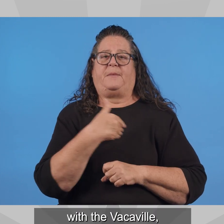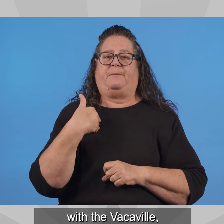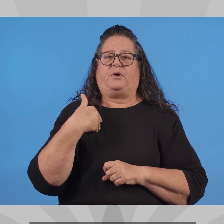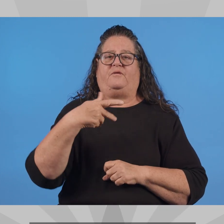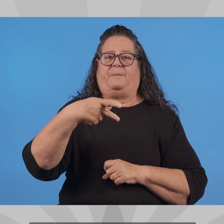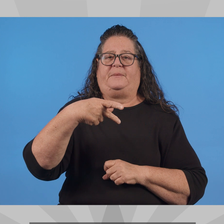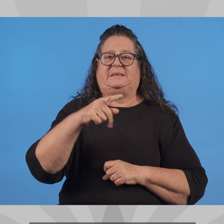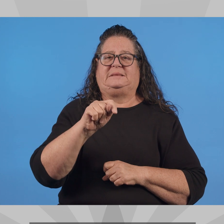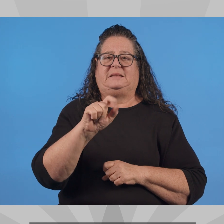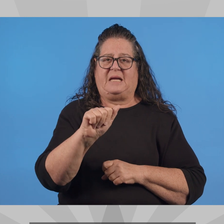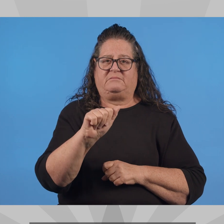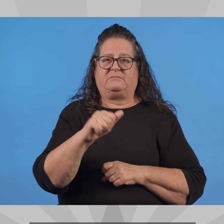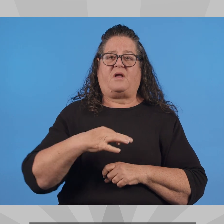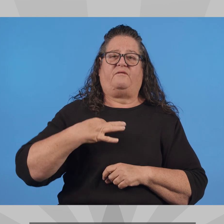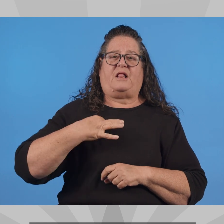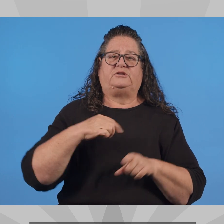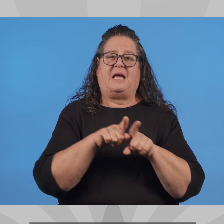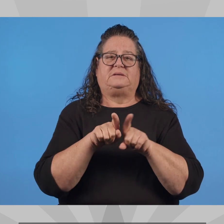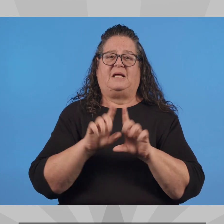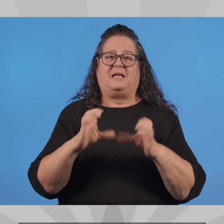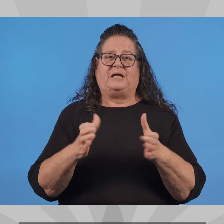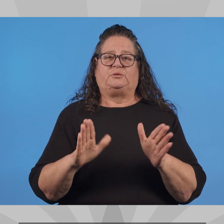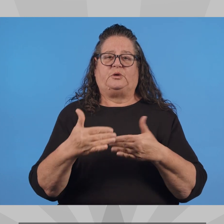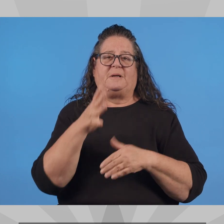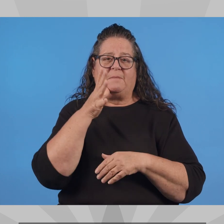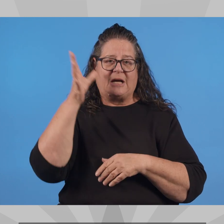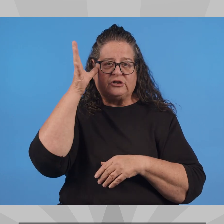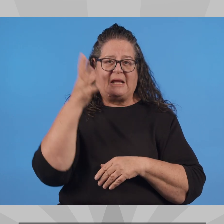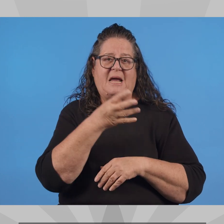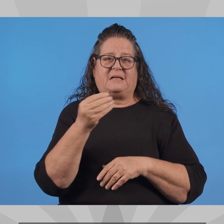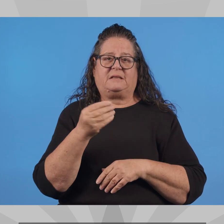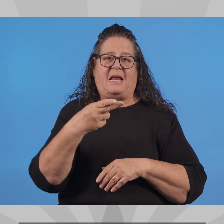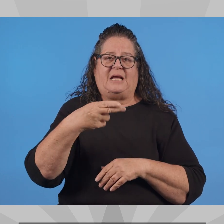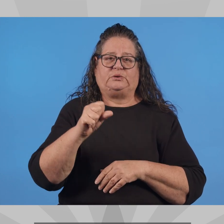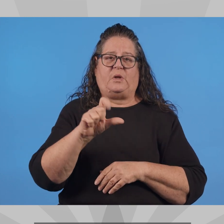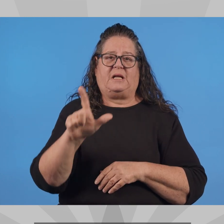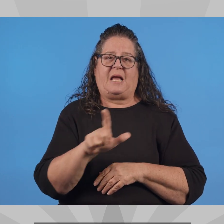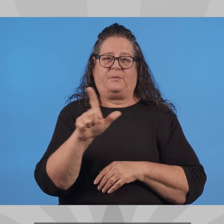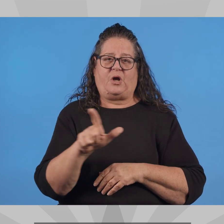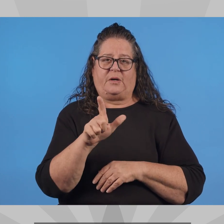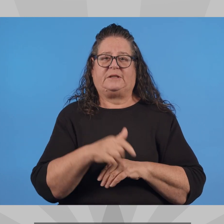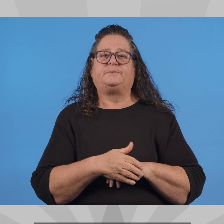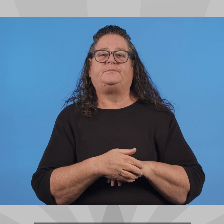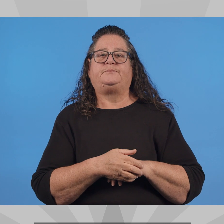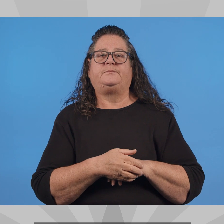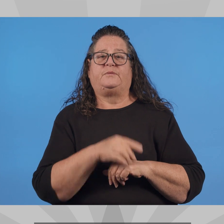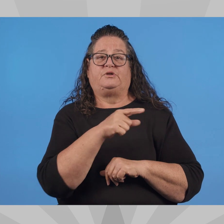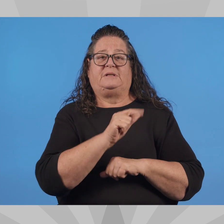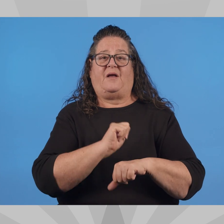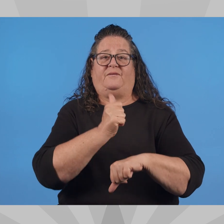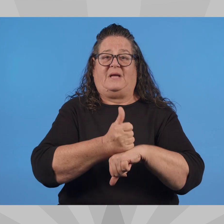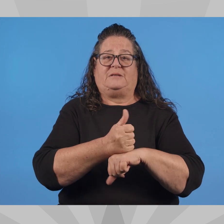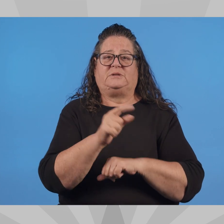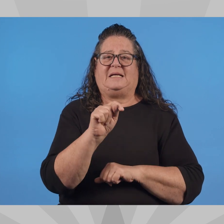She was a member of the PTA, volunteered as a classroom parent, and at the high school library.